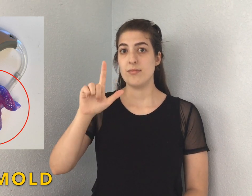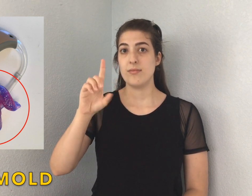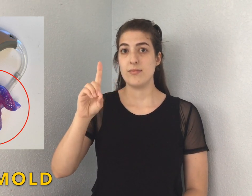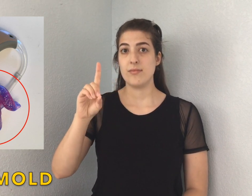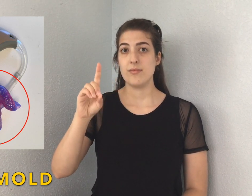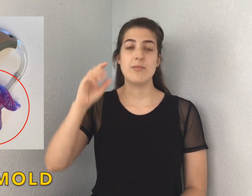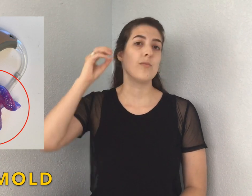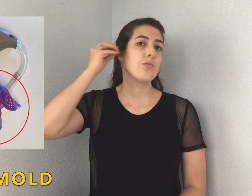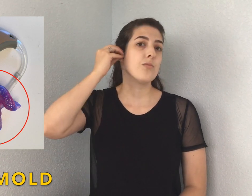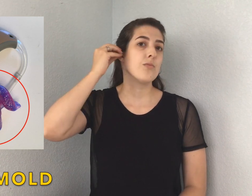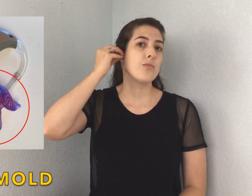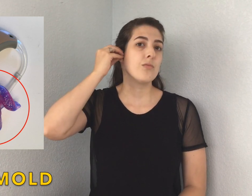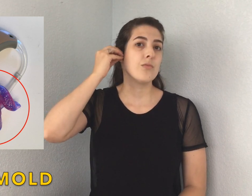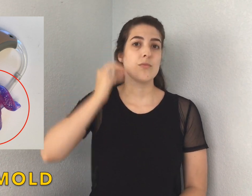Ear mold.